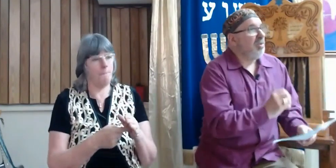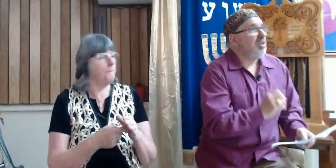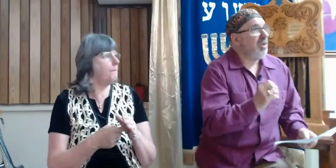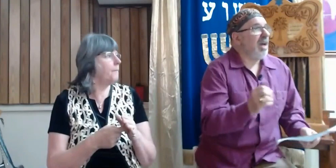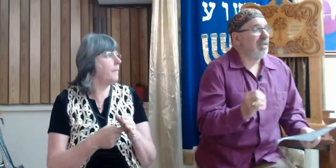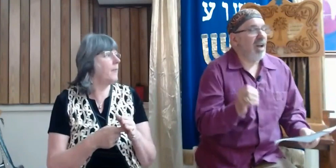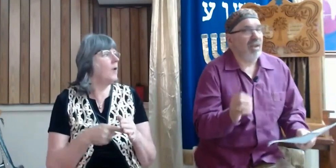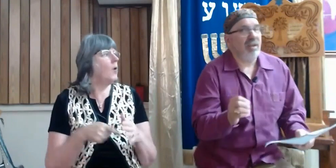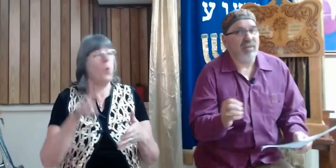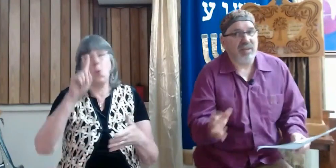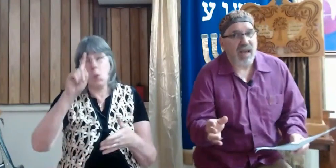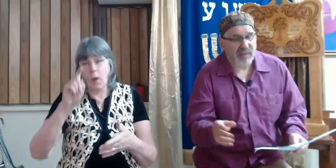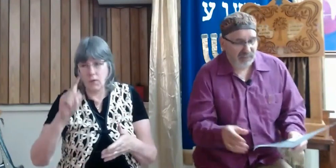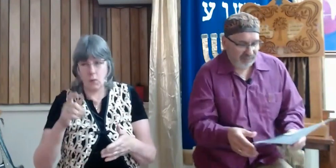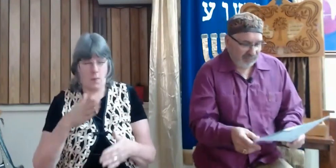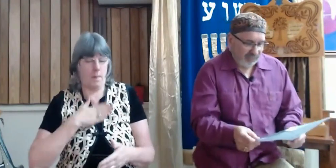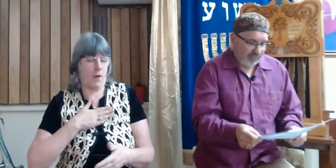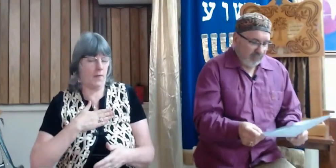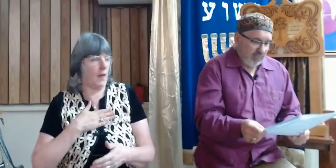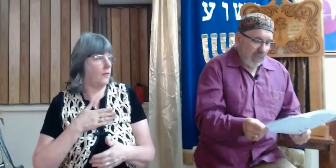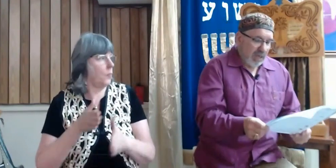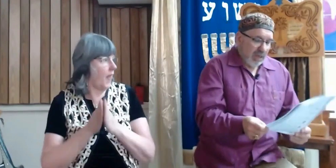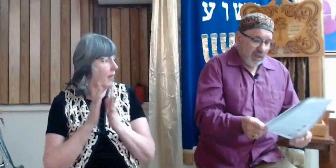question we should ask ourselves is that.